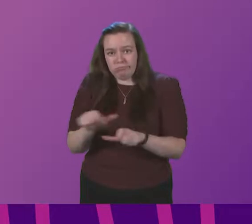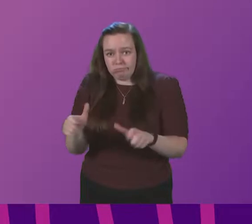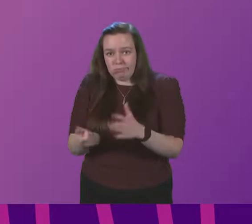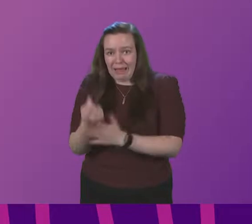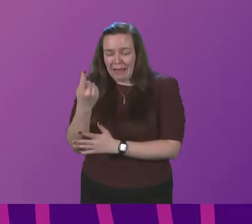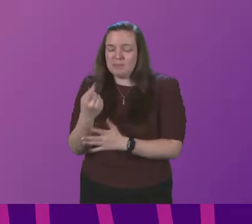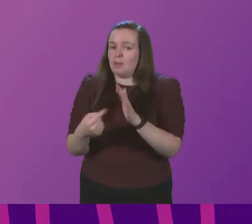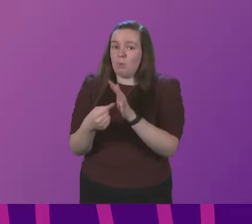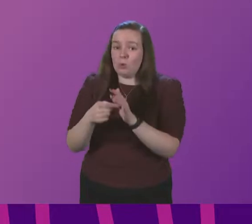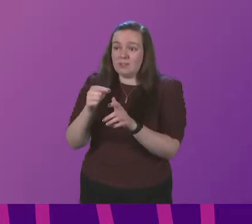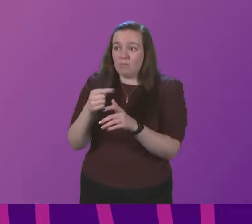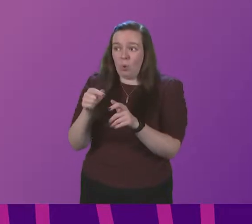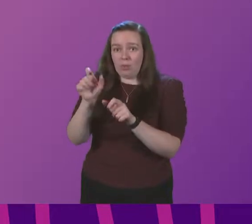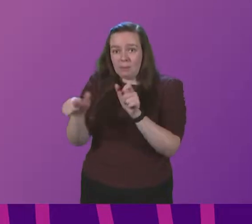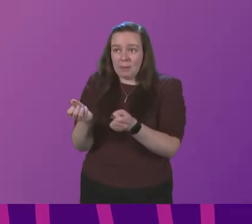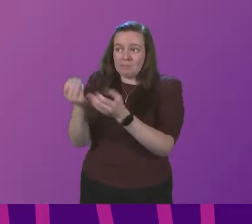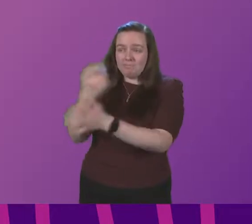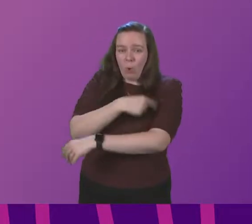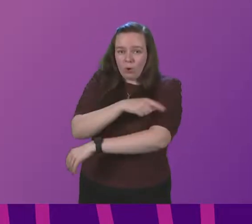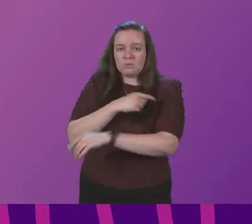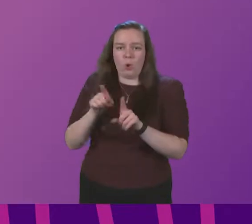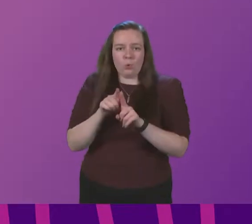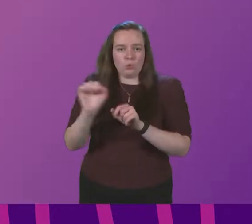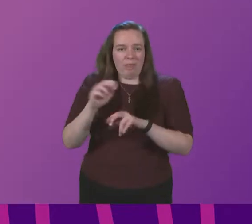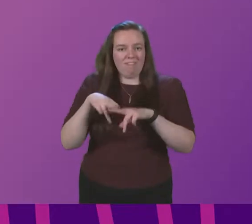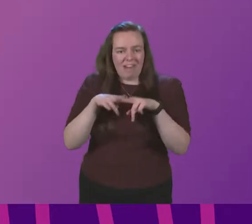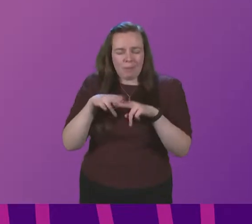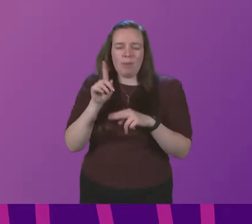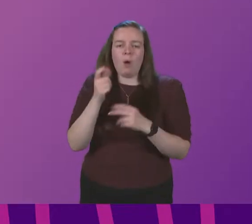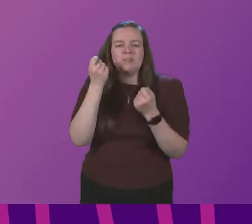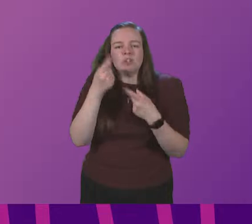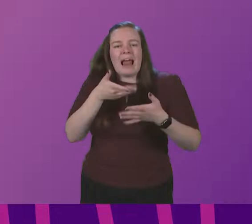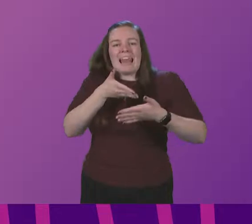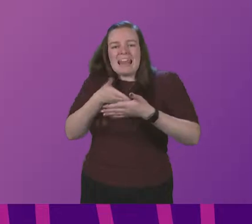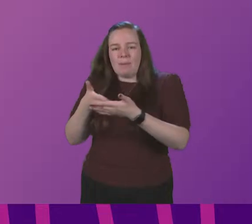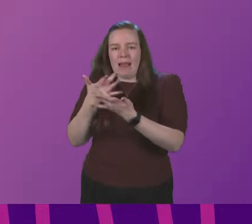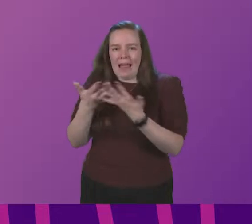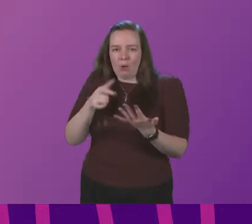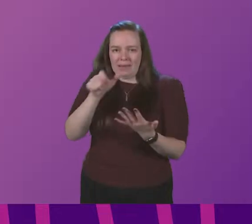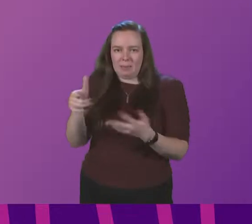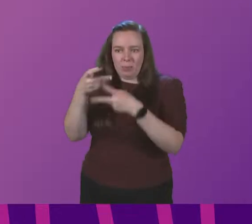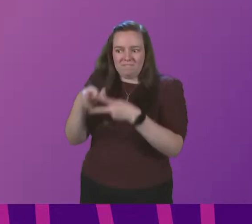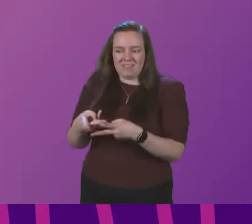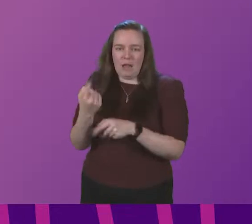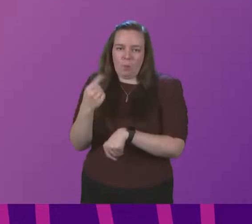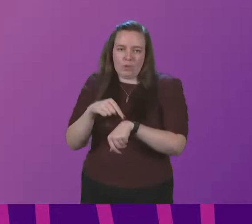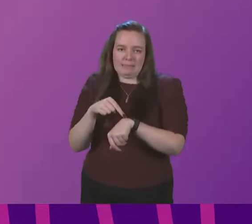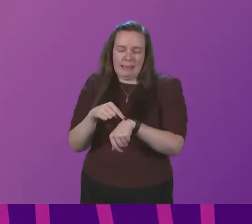ahead. is important for people in hospital and for their loved ones, but we are suggesting a limit of the number of visitors for each patient at any one